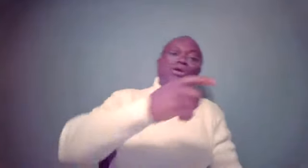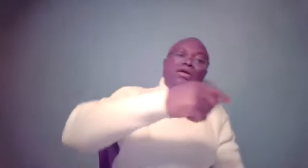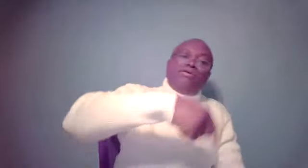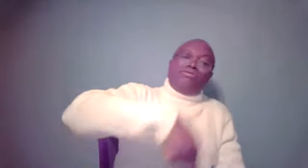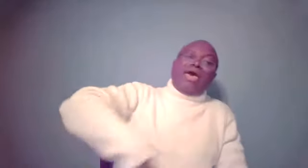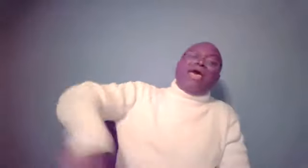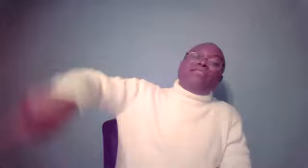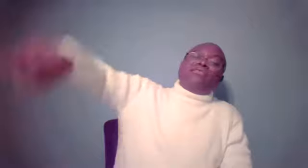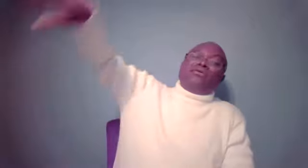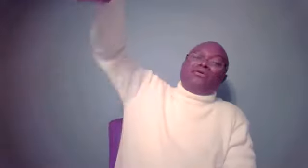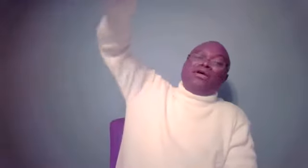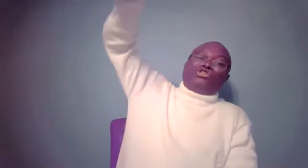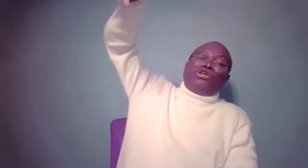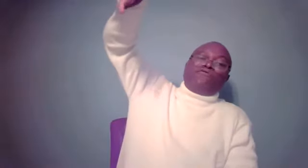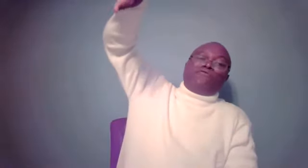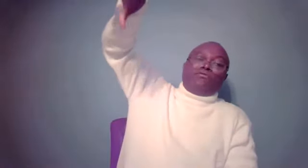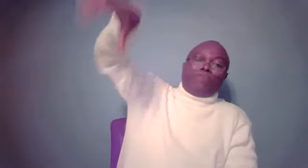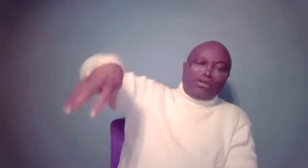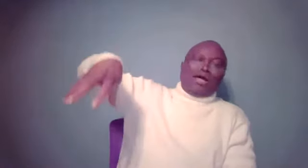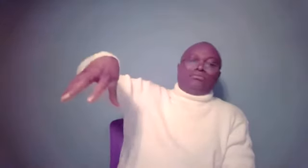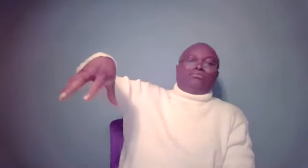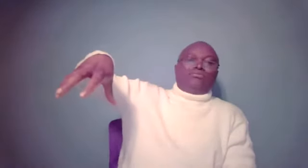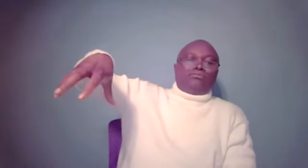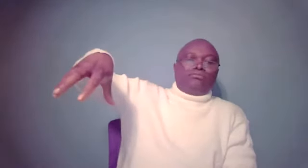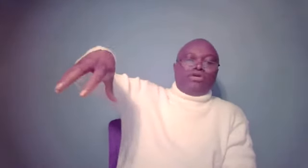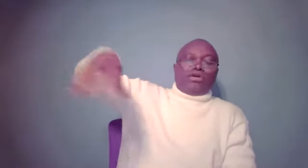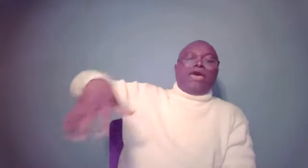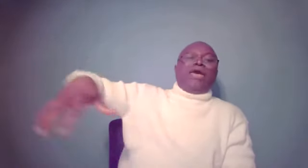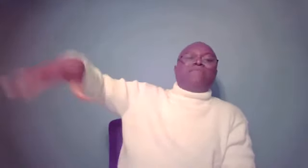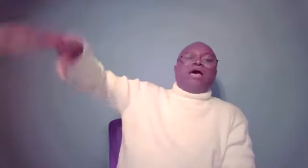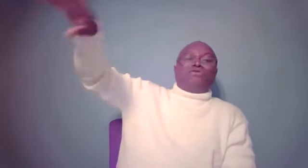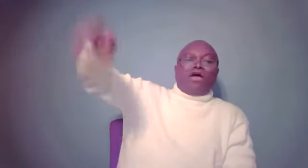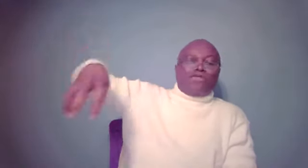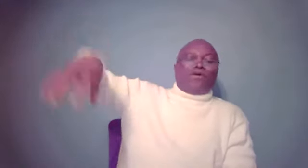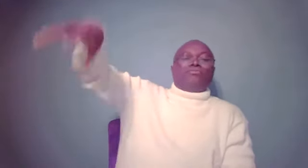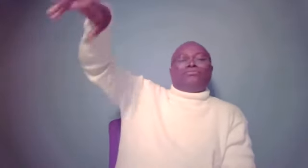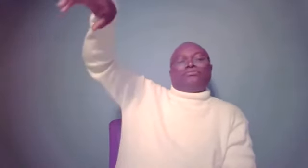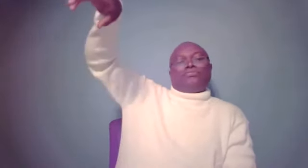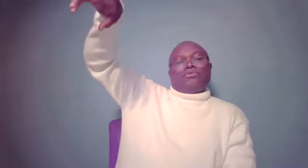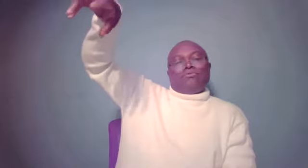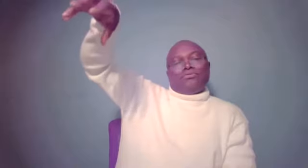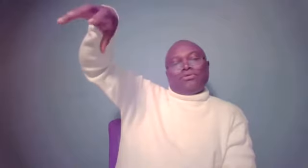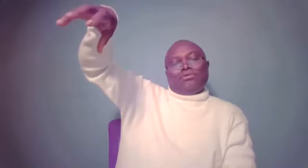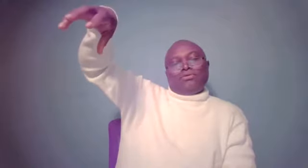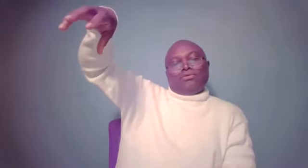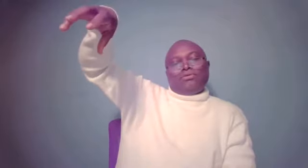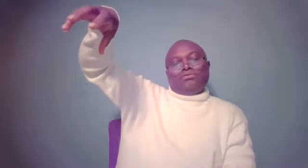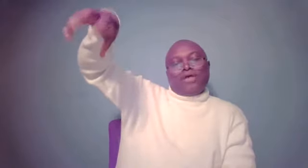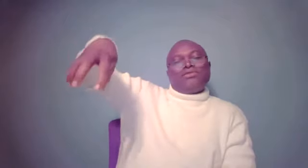Then, then the chief butler became another destiny